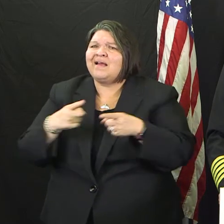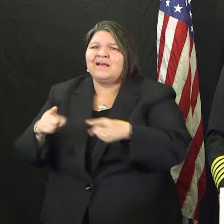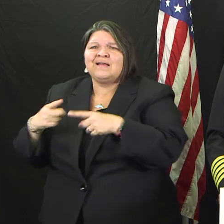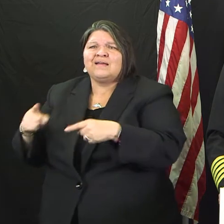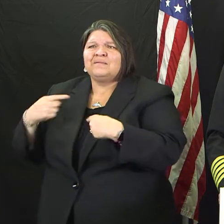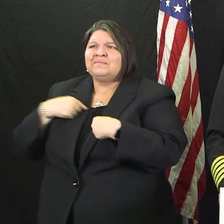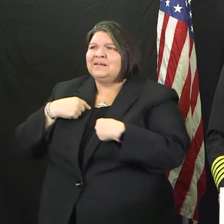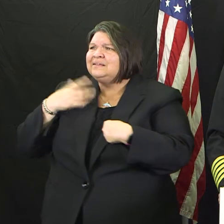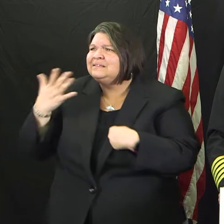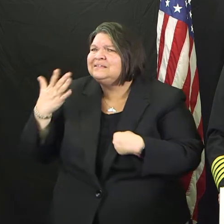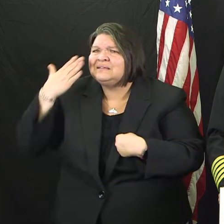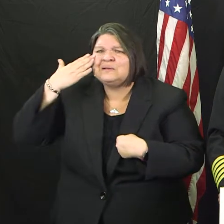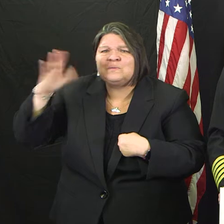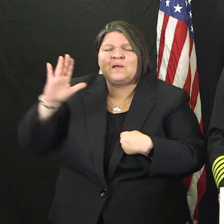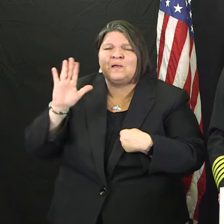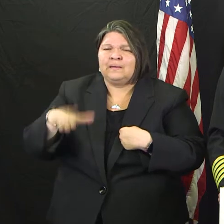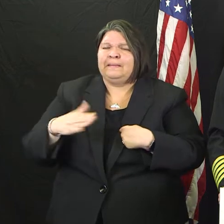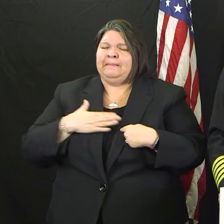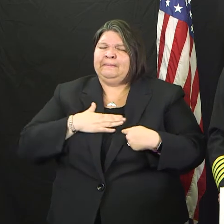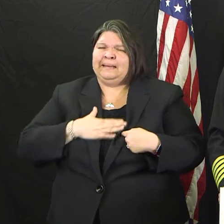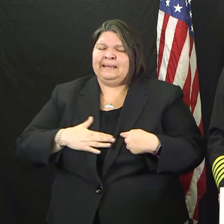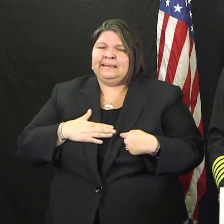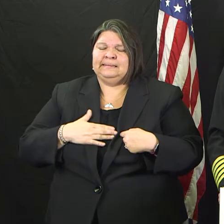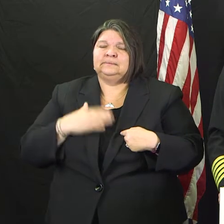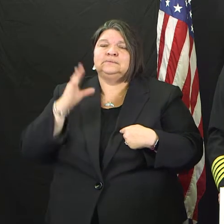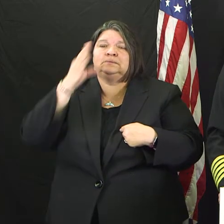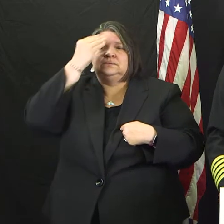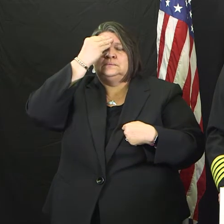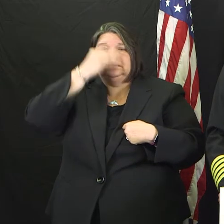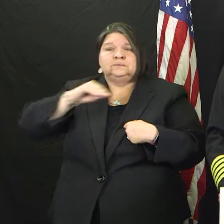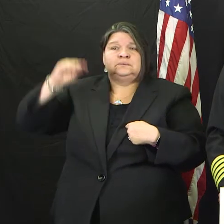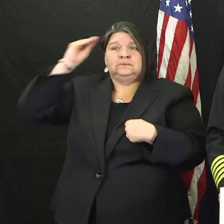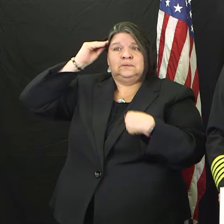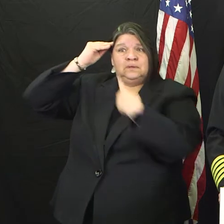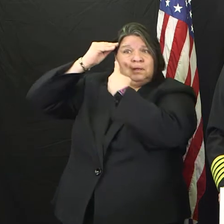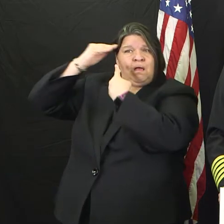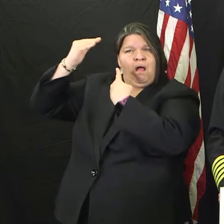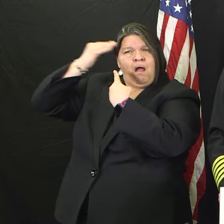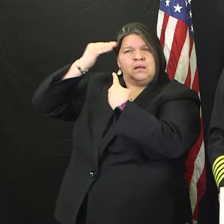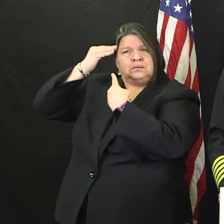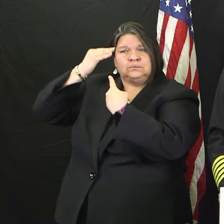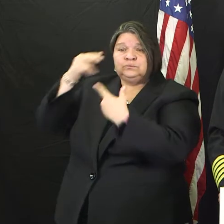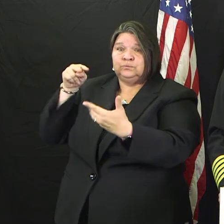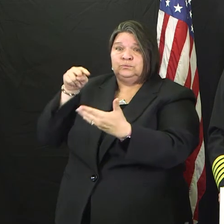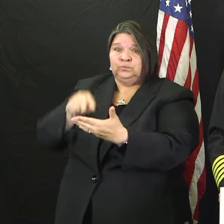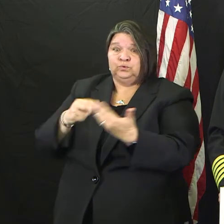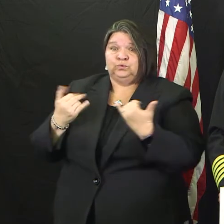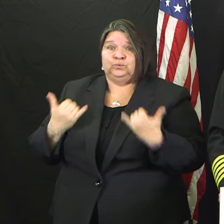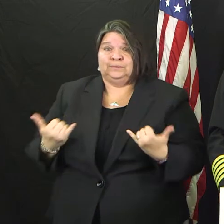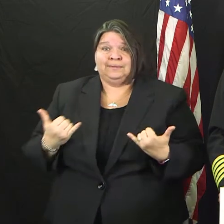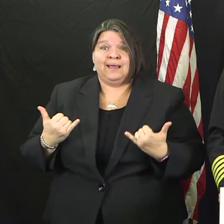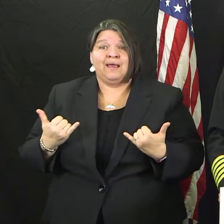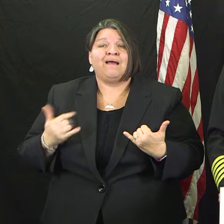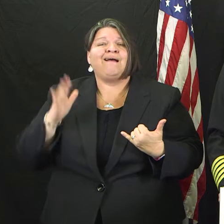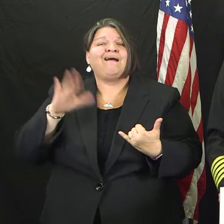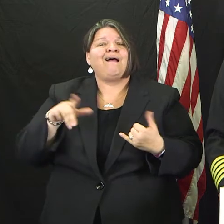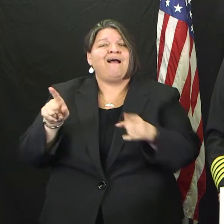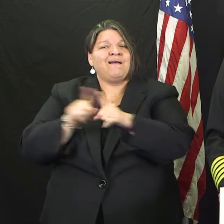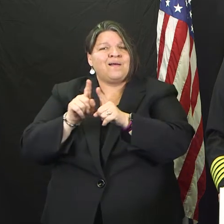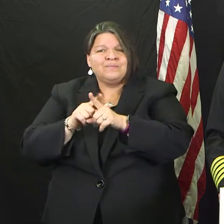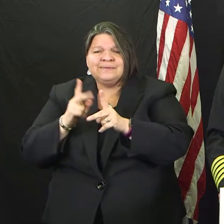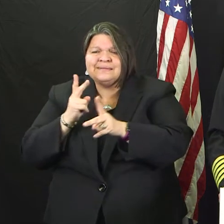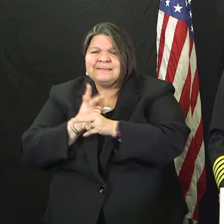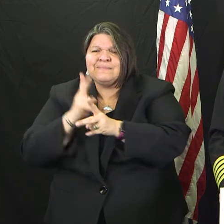to make sure that we think not just about what's going on today, but steps forward, steps in the next week and in the next month,